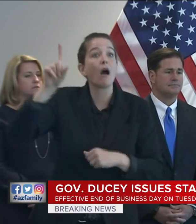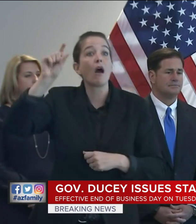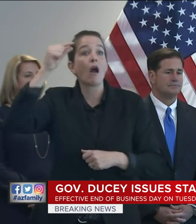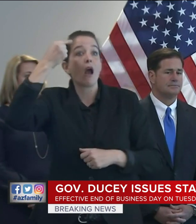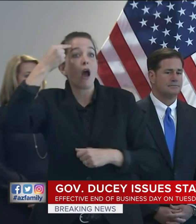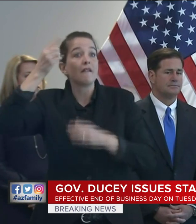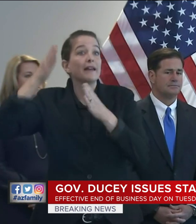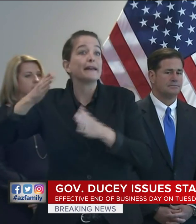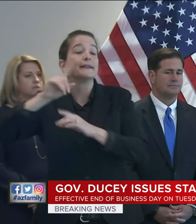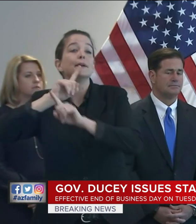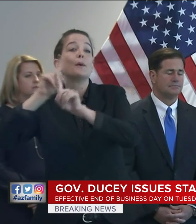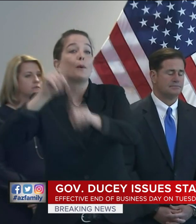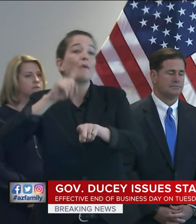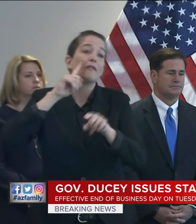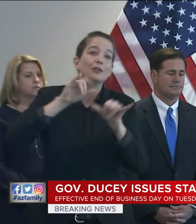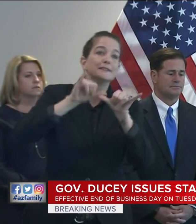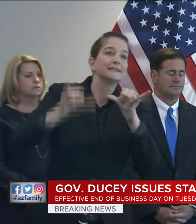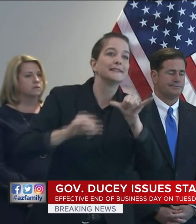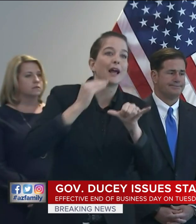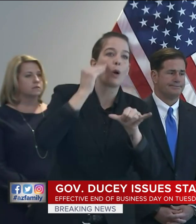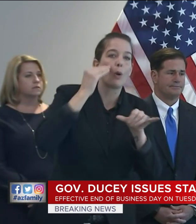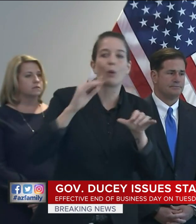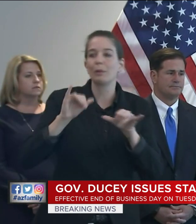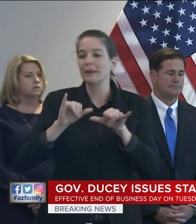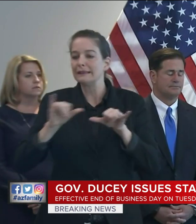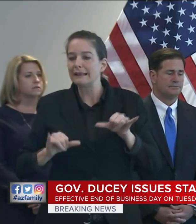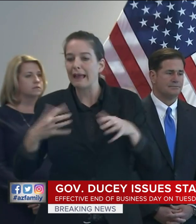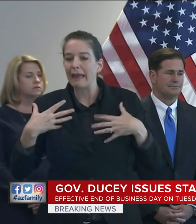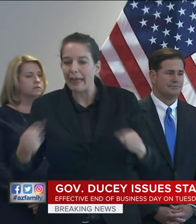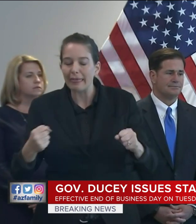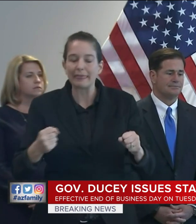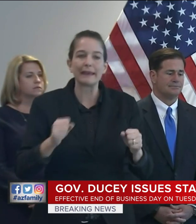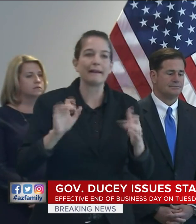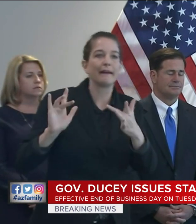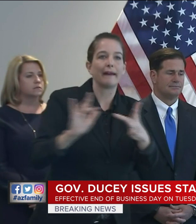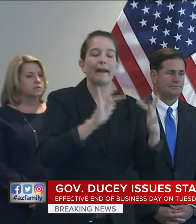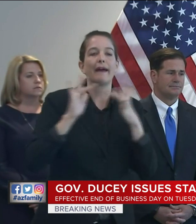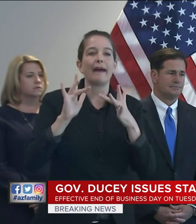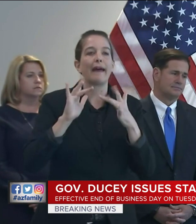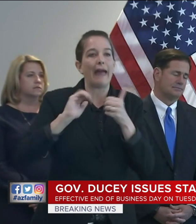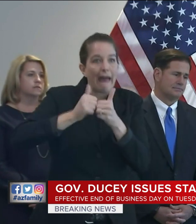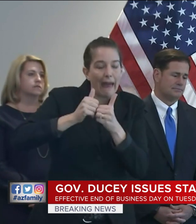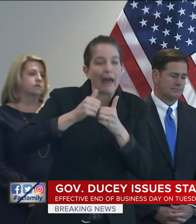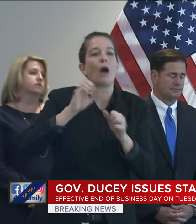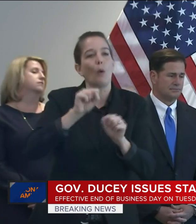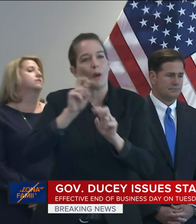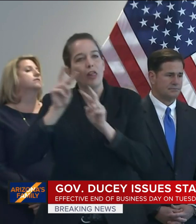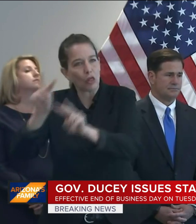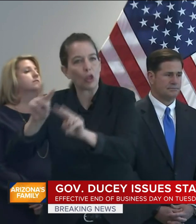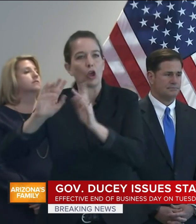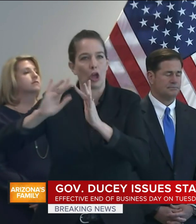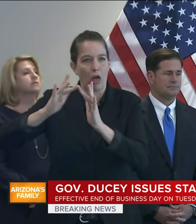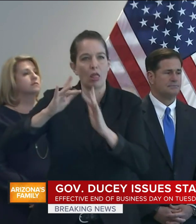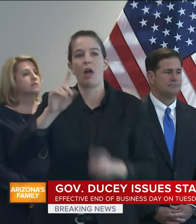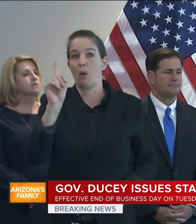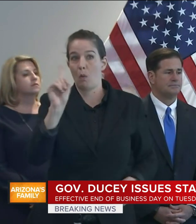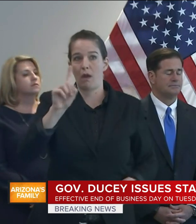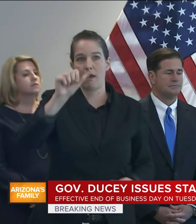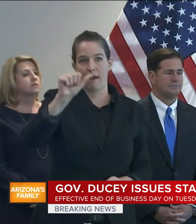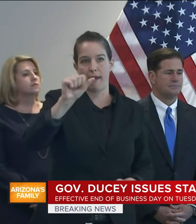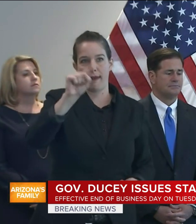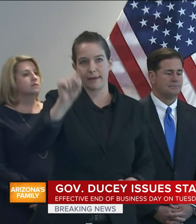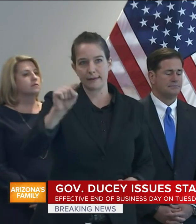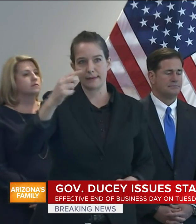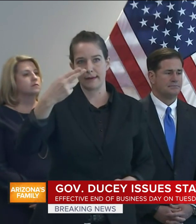cases and testing, and additional preventive measures that you and your family can take to reduce the spread of COVID-19 at azhealth